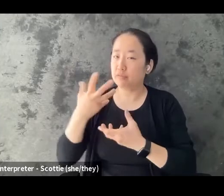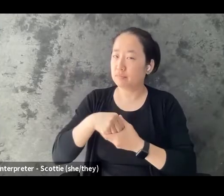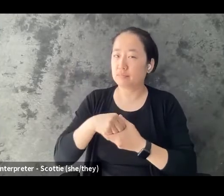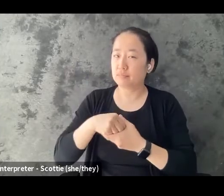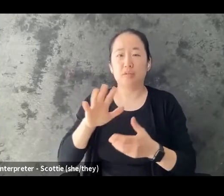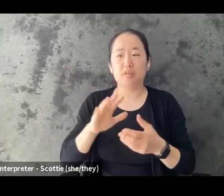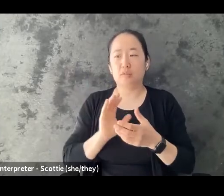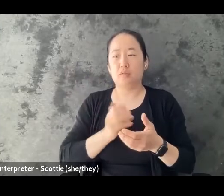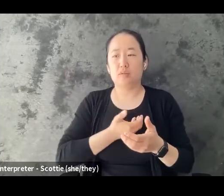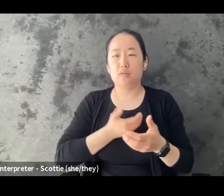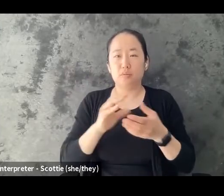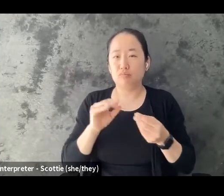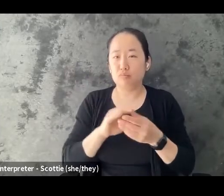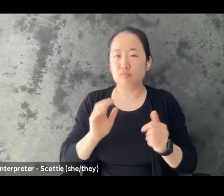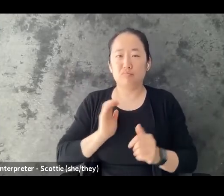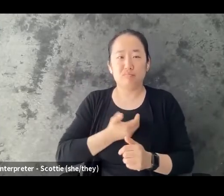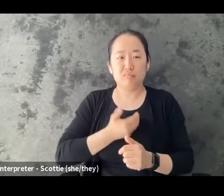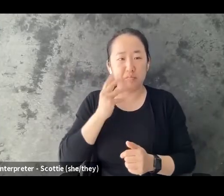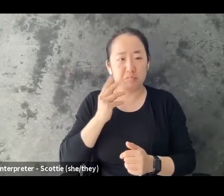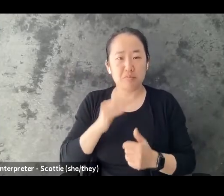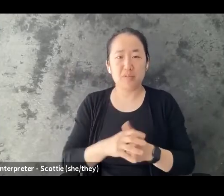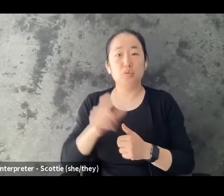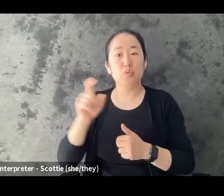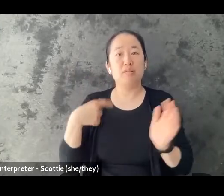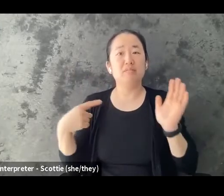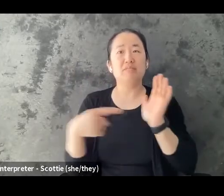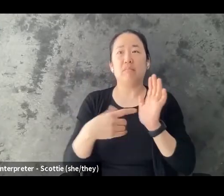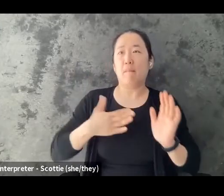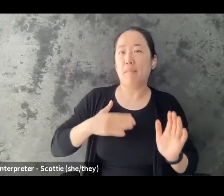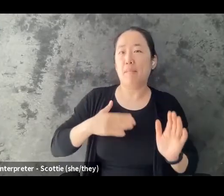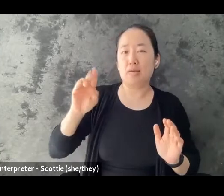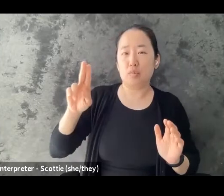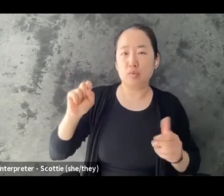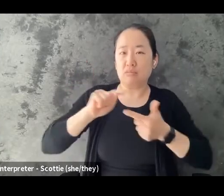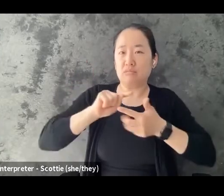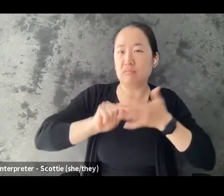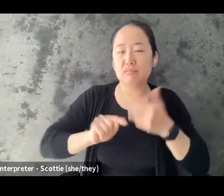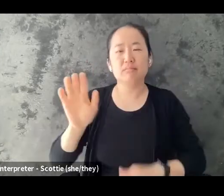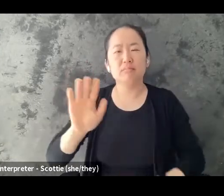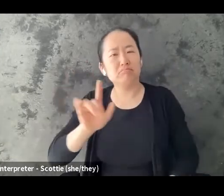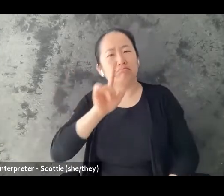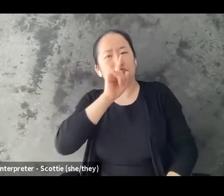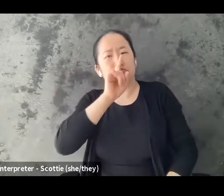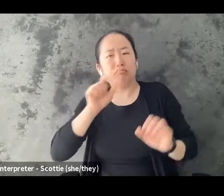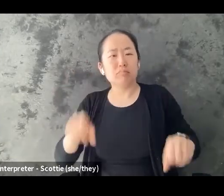as abuse to benefit from this webinar. But in this context, abuse can include but is not limited